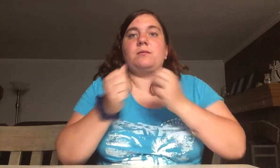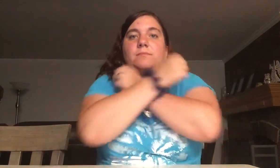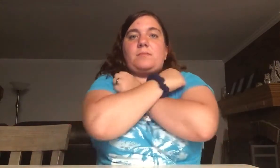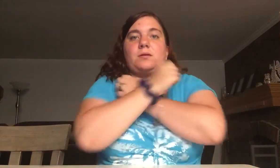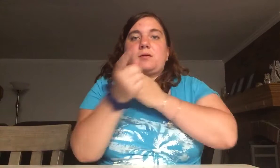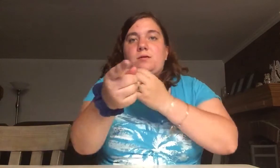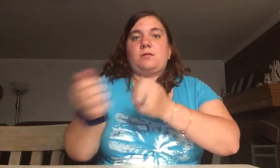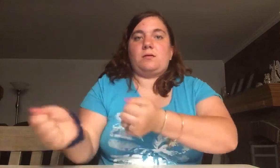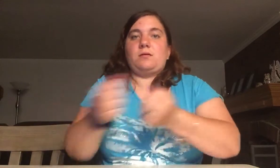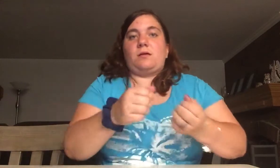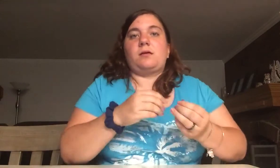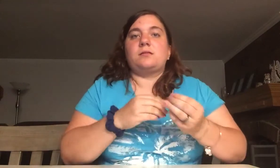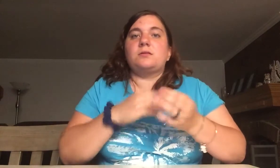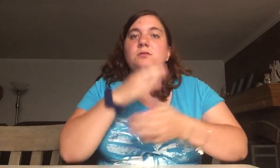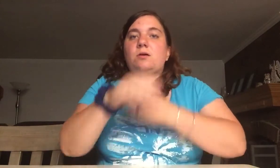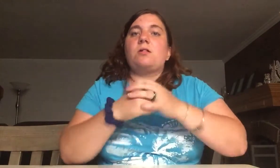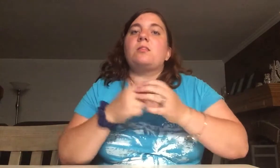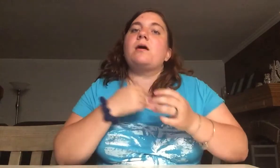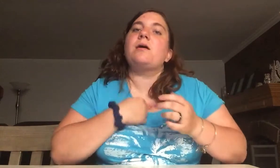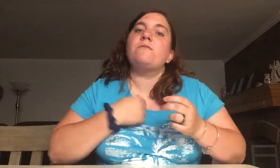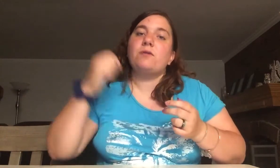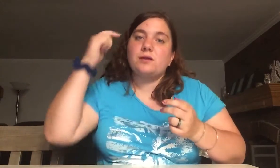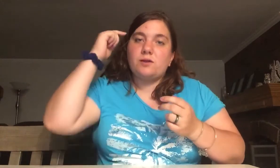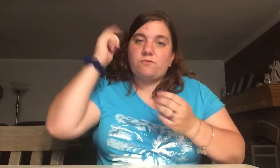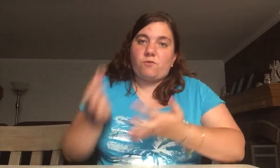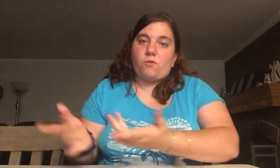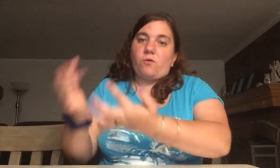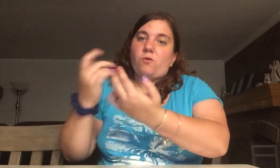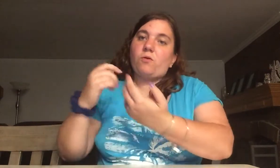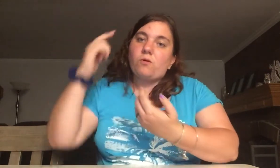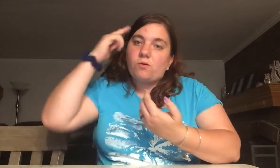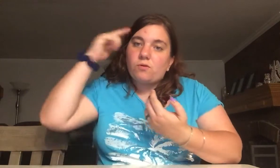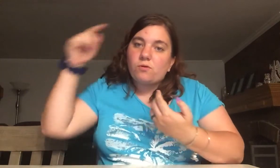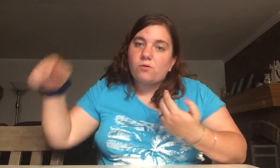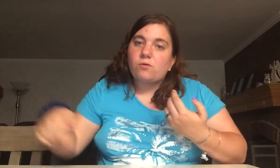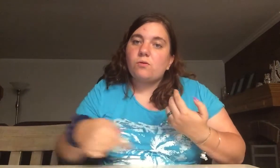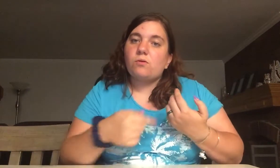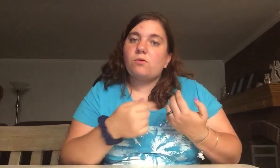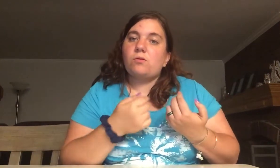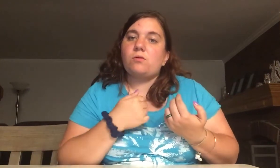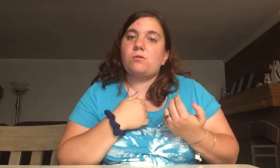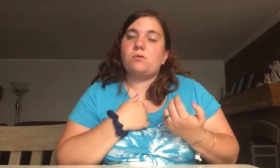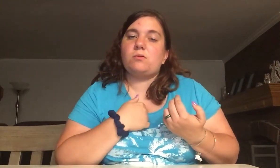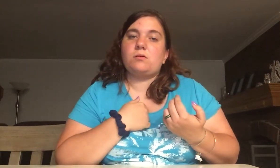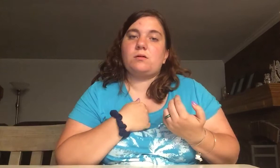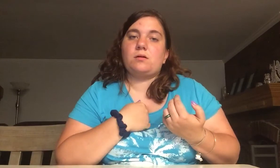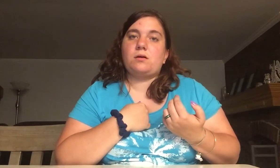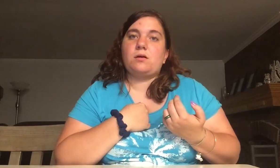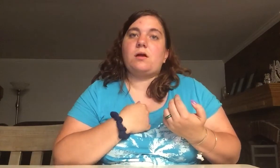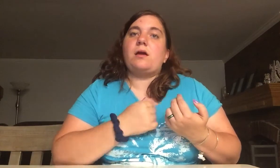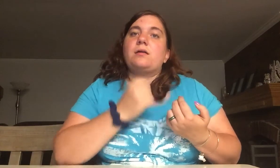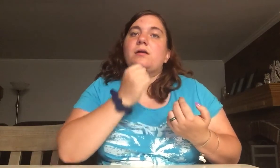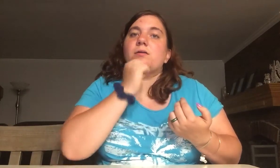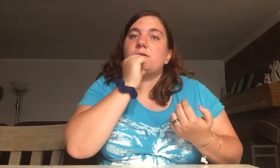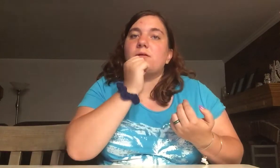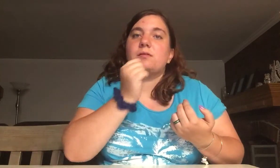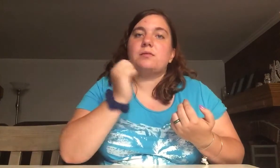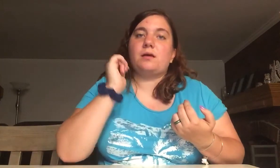me. Because it's all I'm waiting for, and I could not